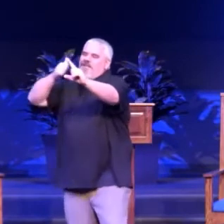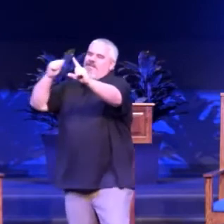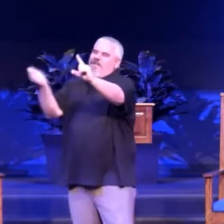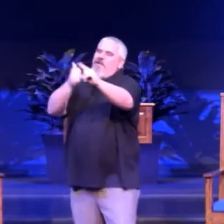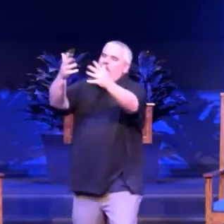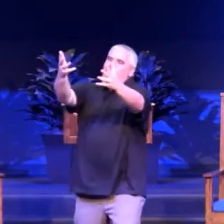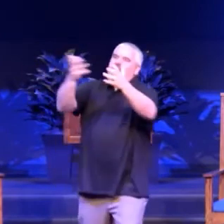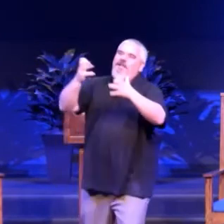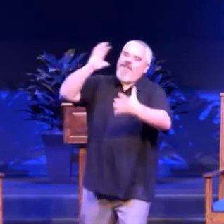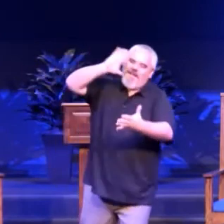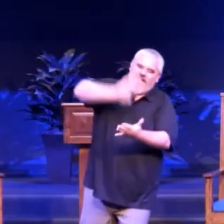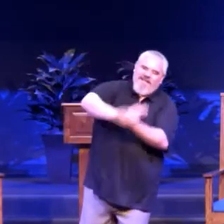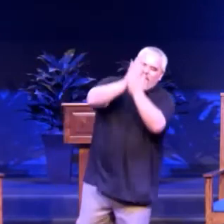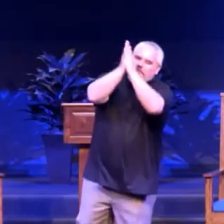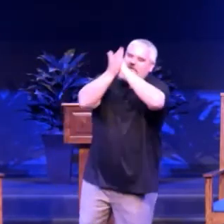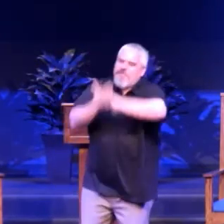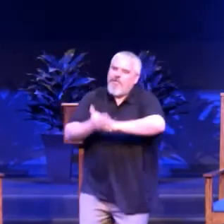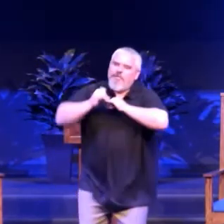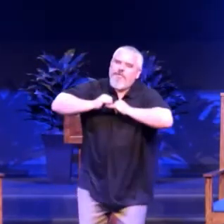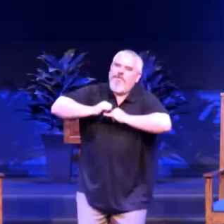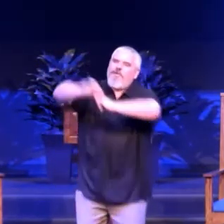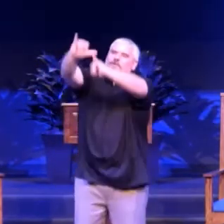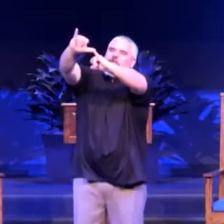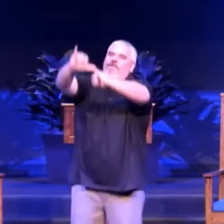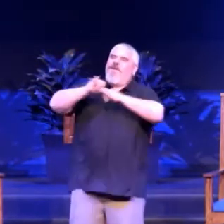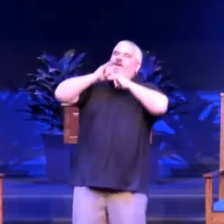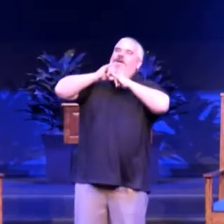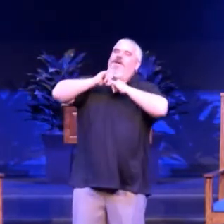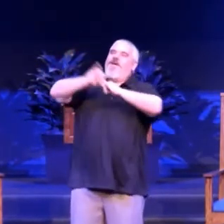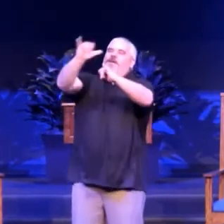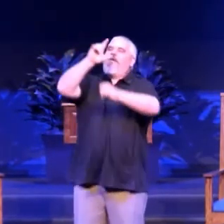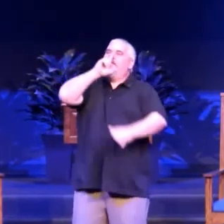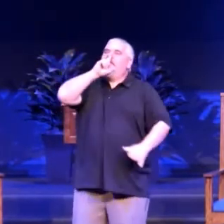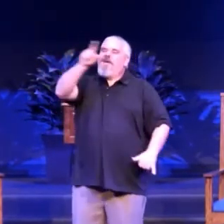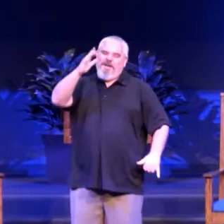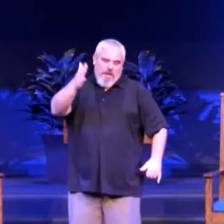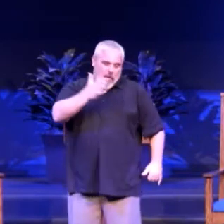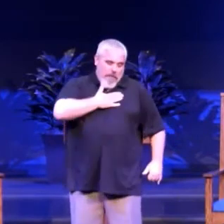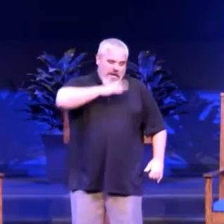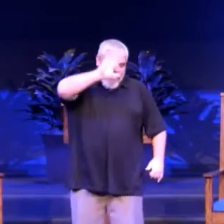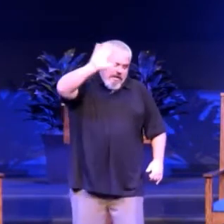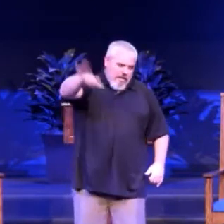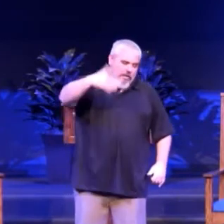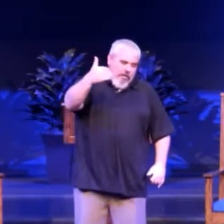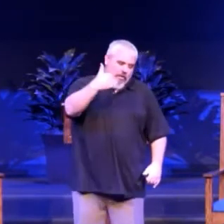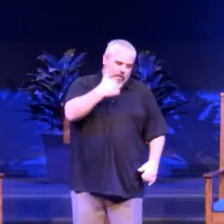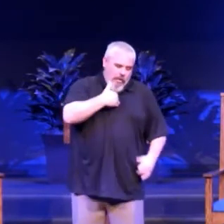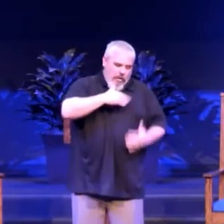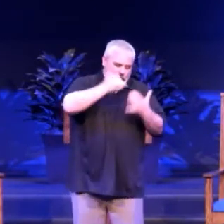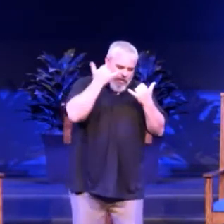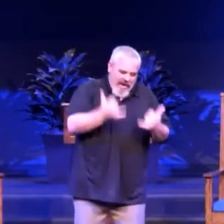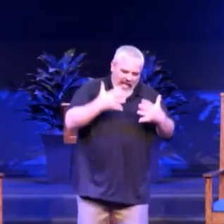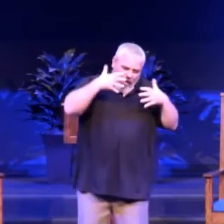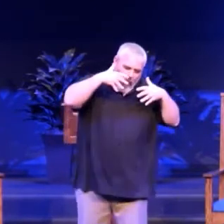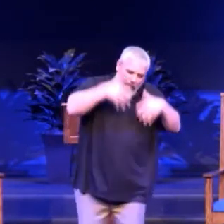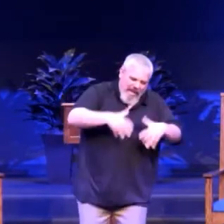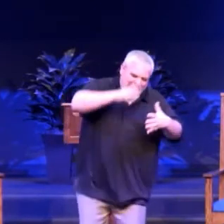When I am a soul on fire God, I'm running for your heart I'm running